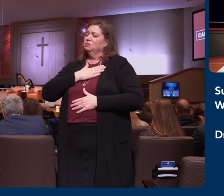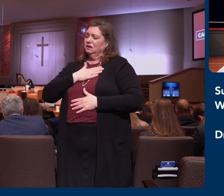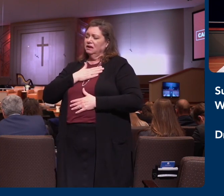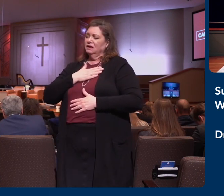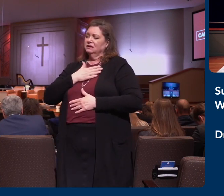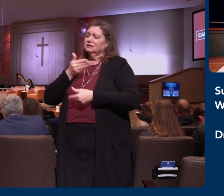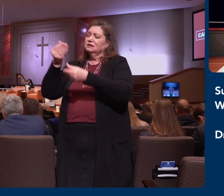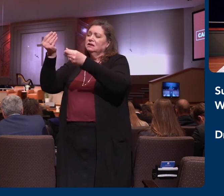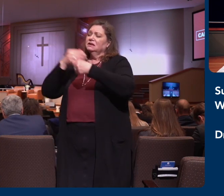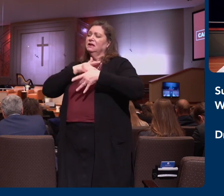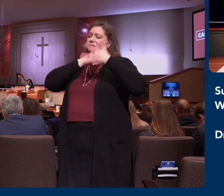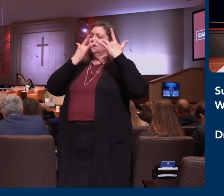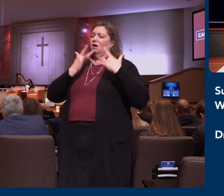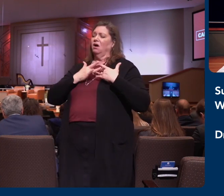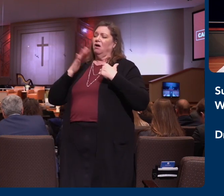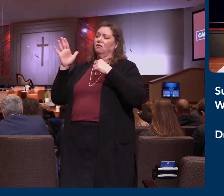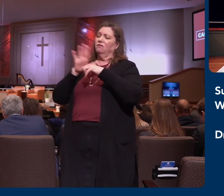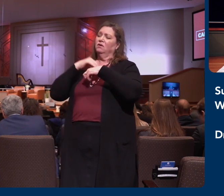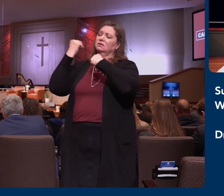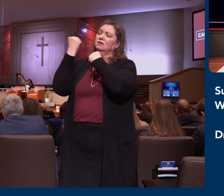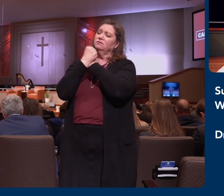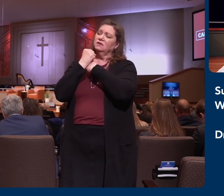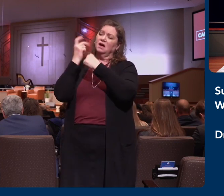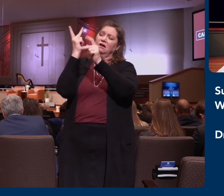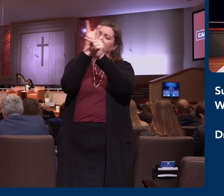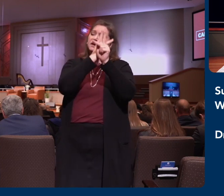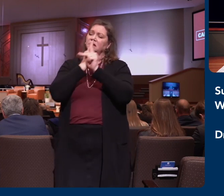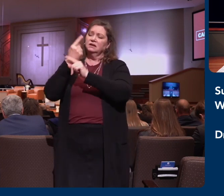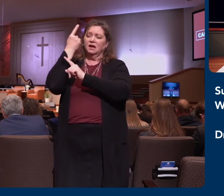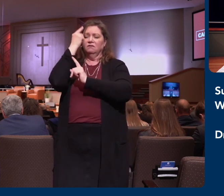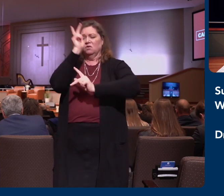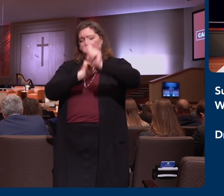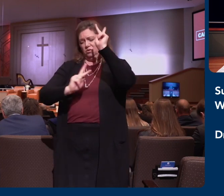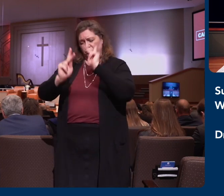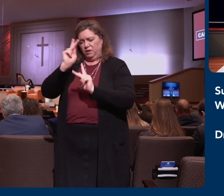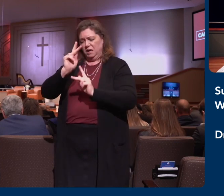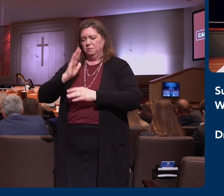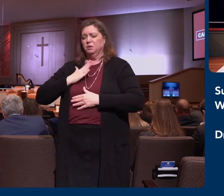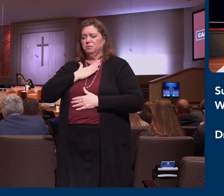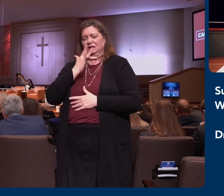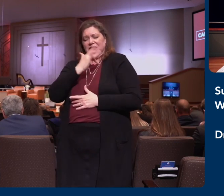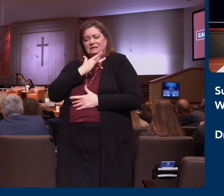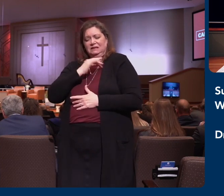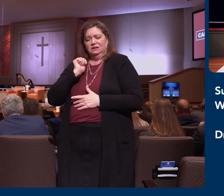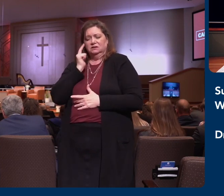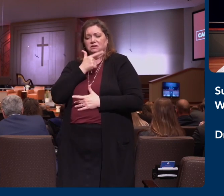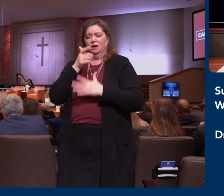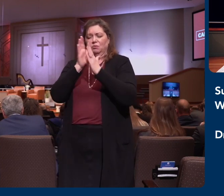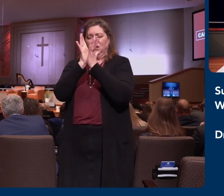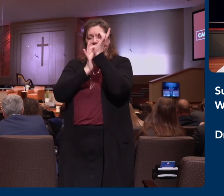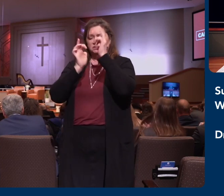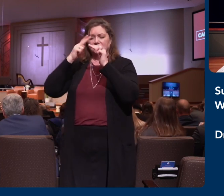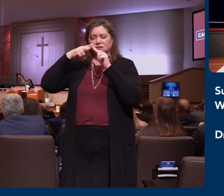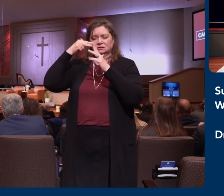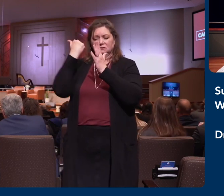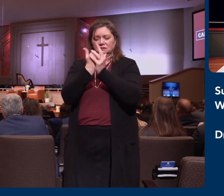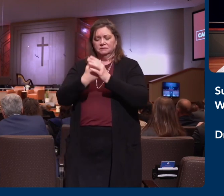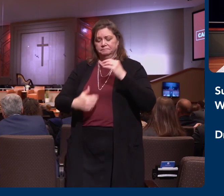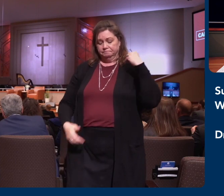care for these people. Lord, I pray that you'll work in our hearts and lives. In Jesus' name we pray. Amen. In the book of